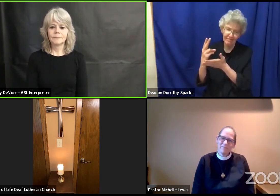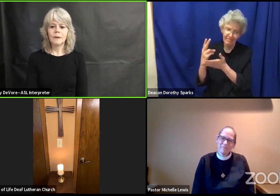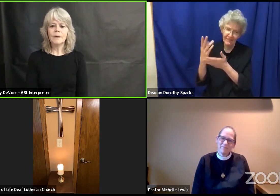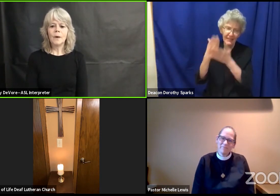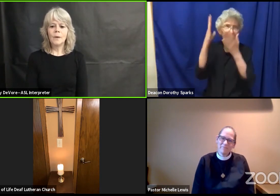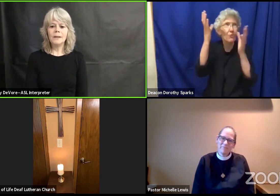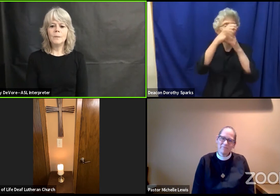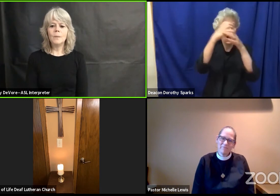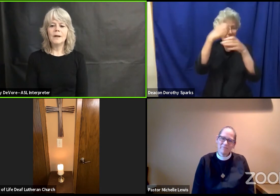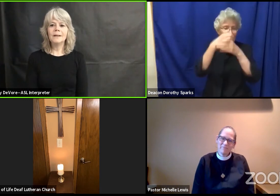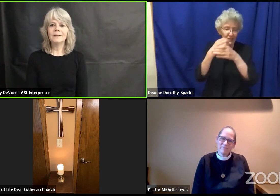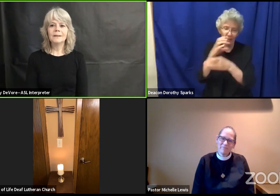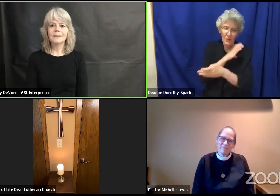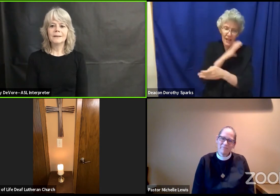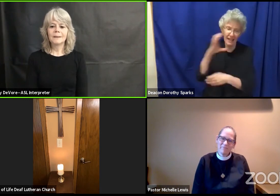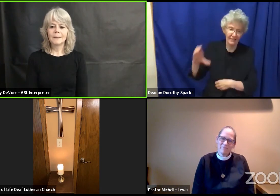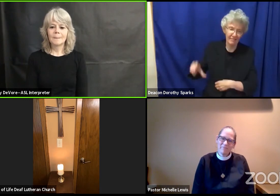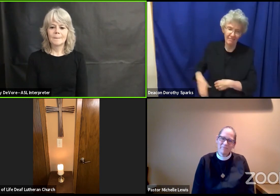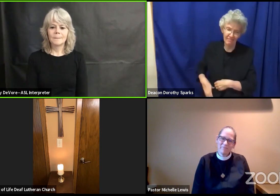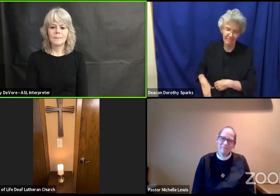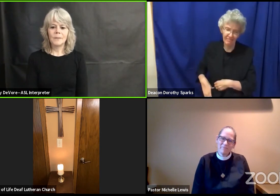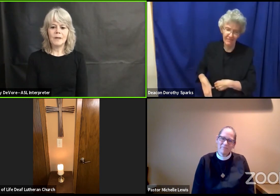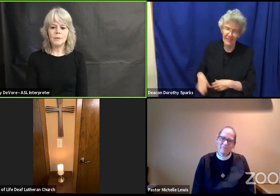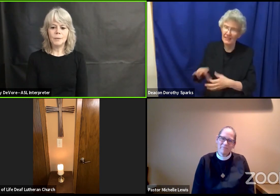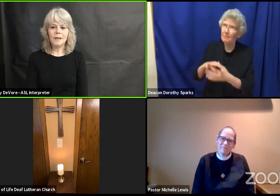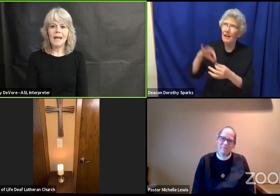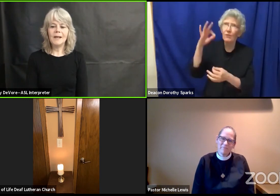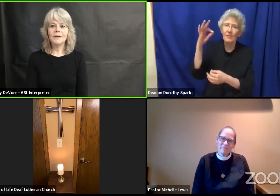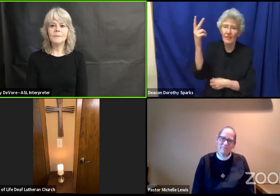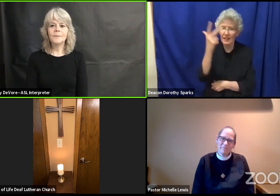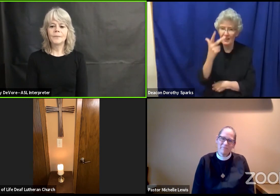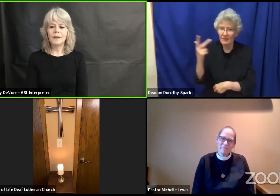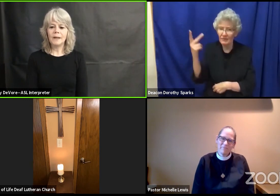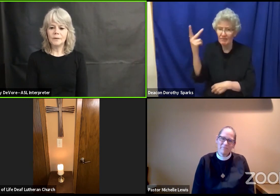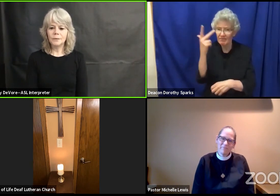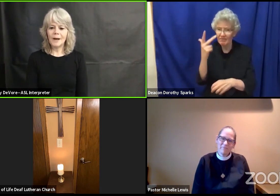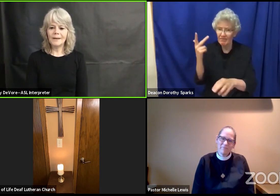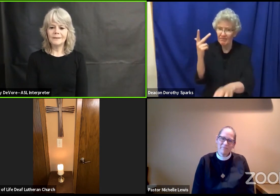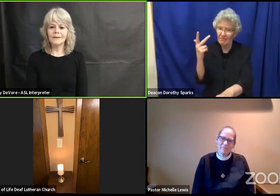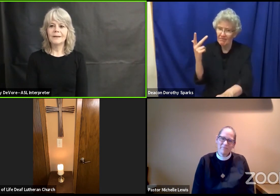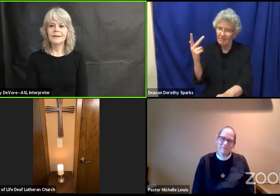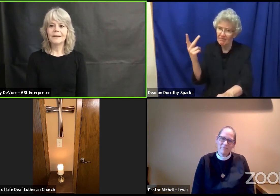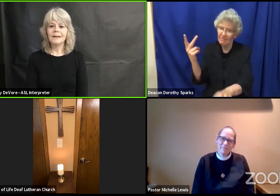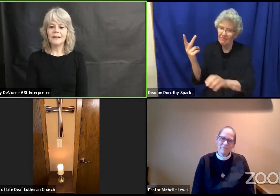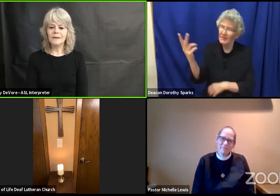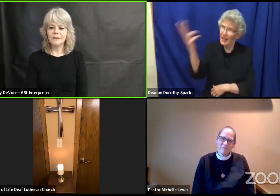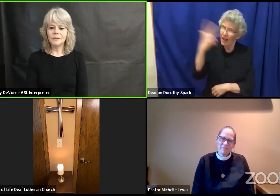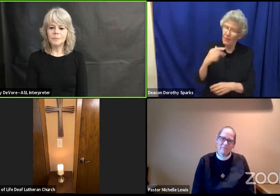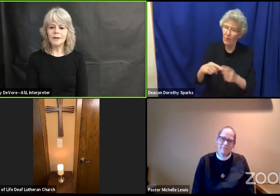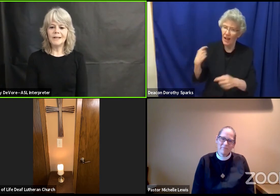holy one holy in creator in christ in the spirit